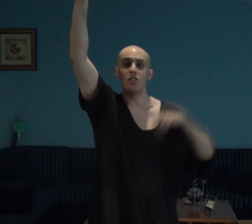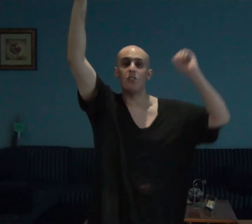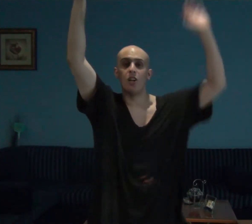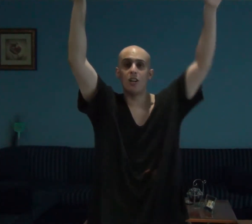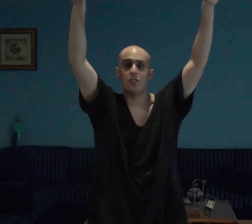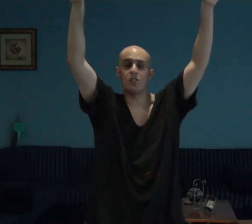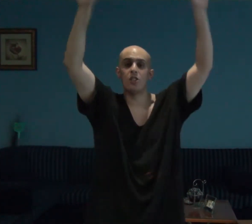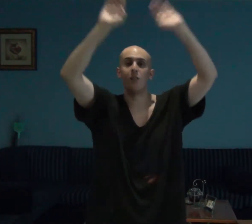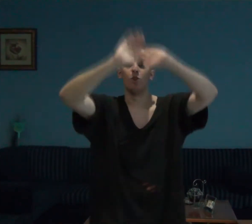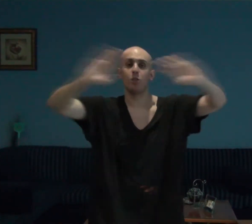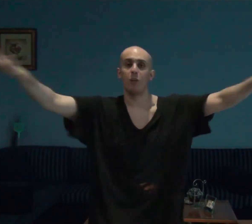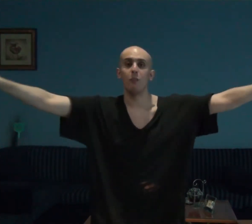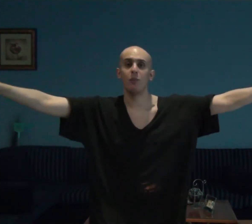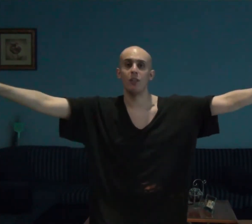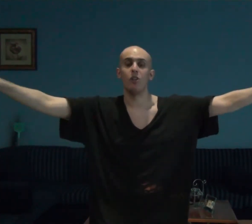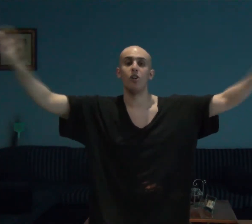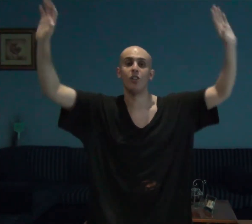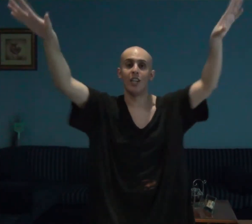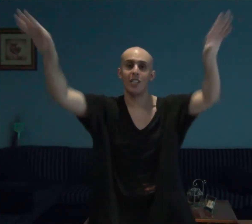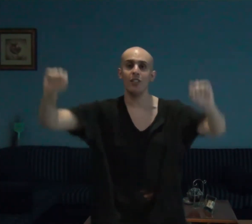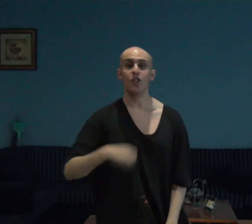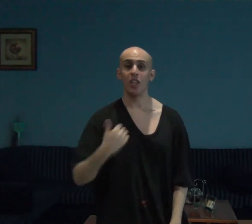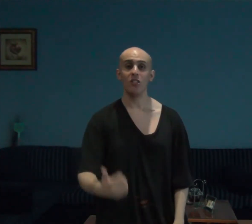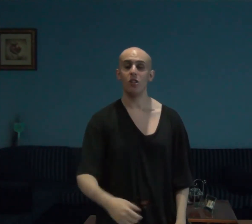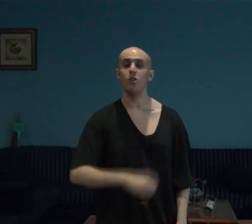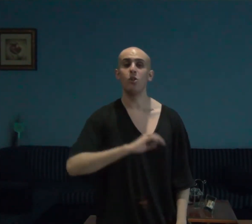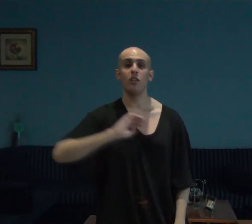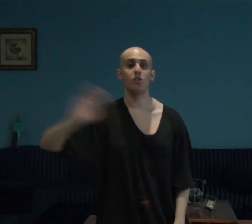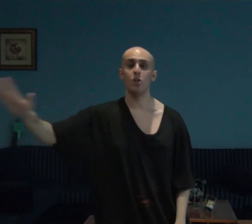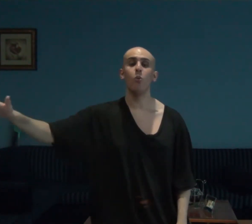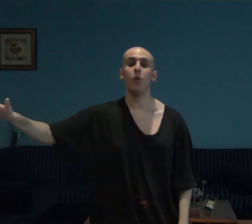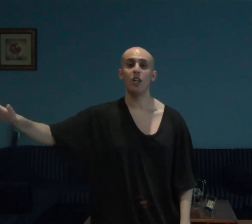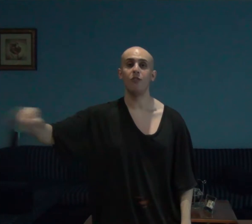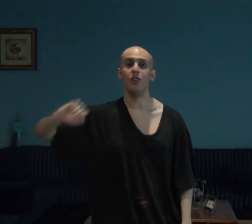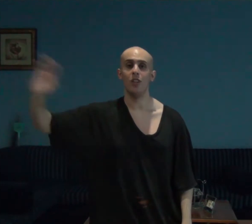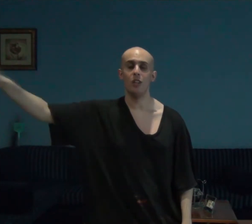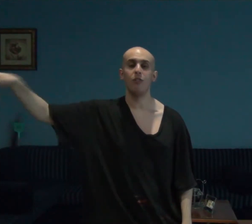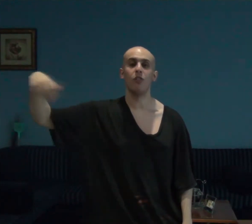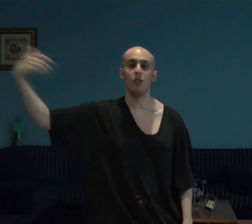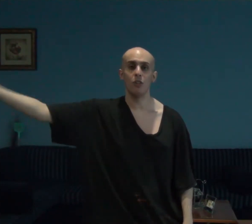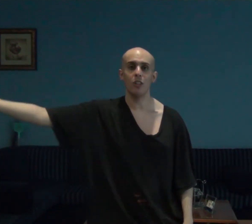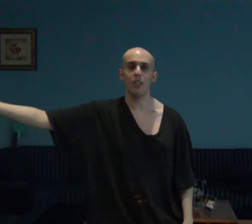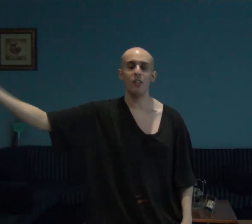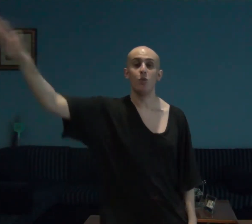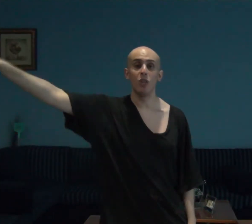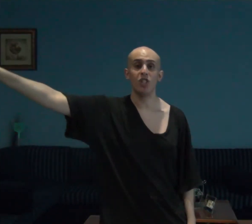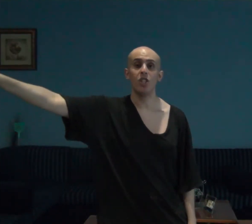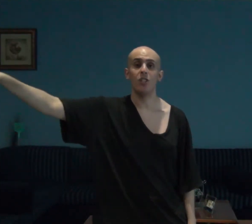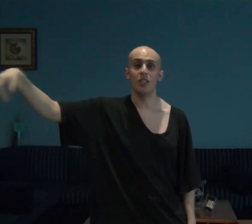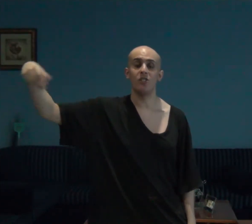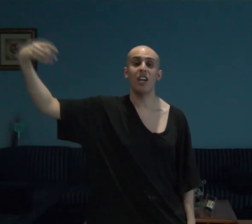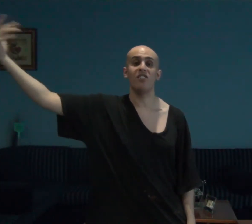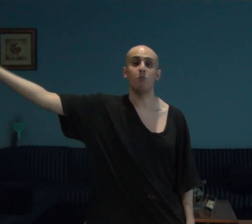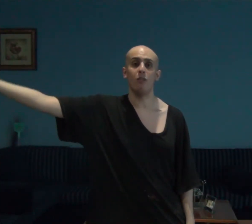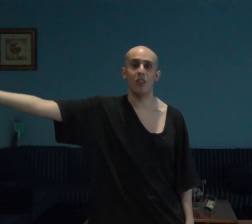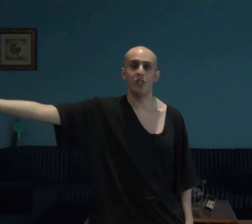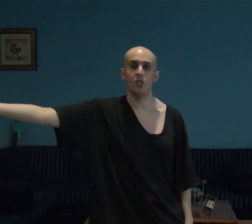and hottest and most popular online things are going so well for her for lola in what she does as a profession